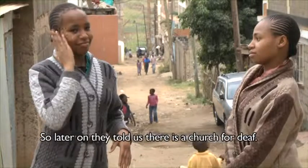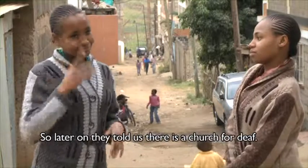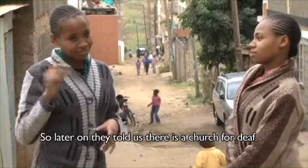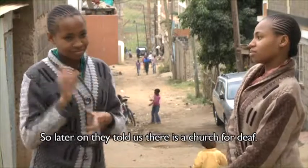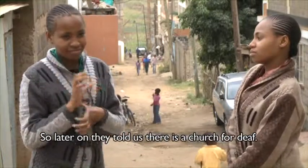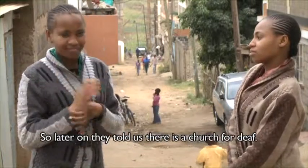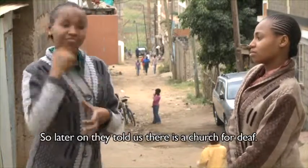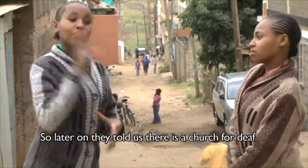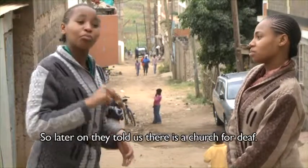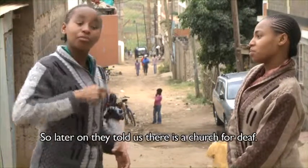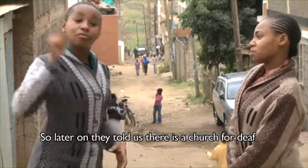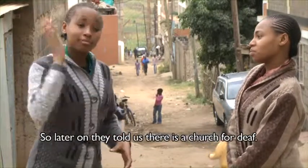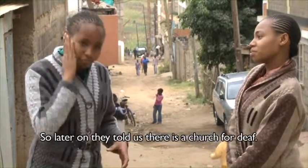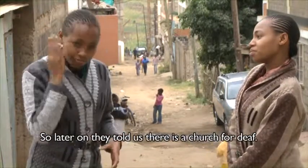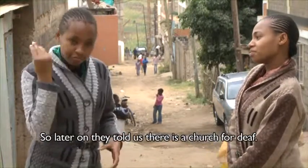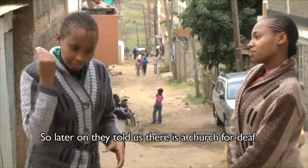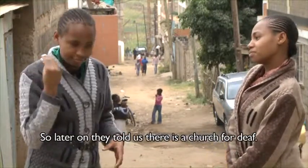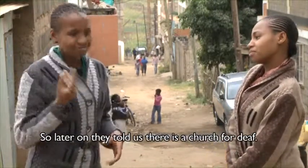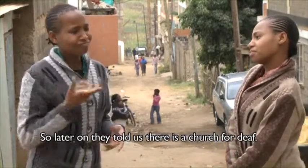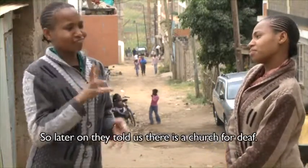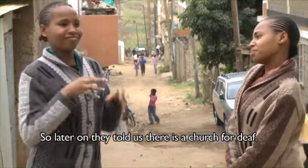So later on, they told us there's a church for deaf.